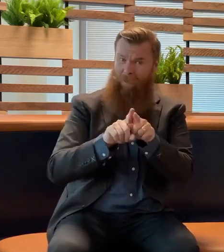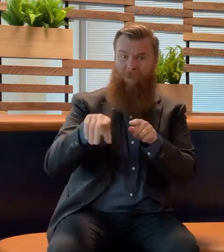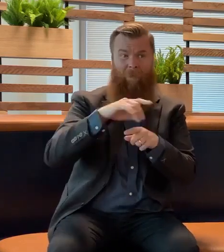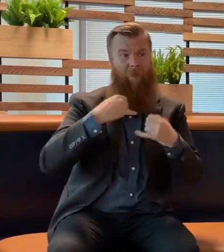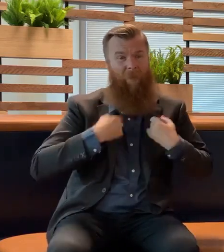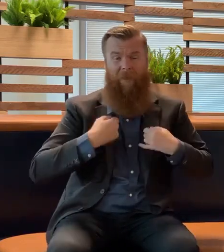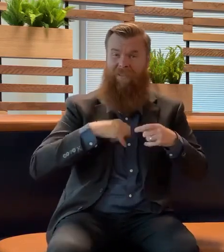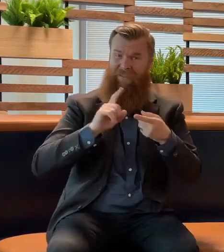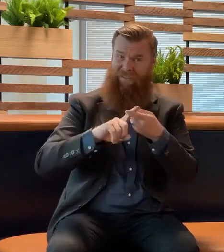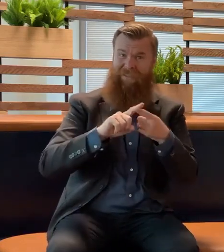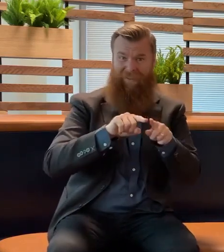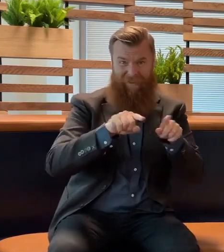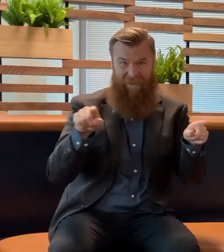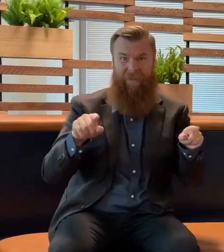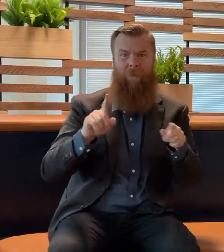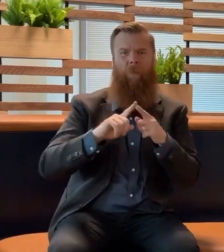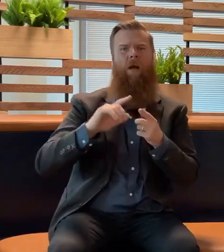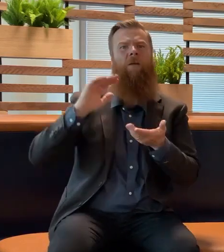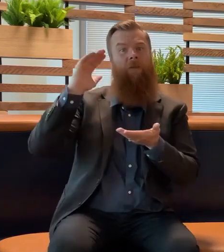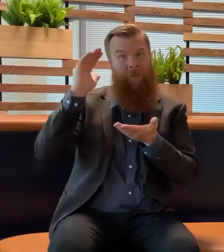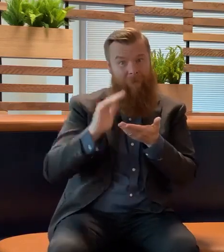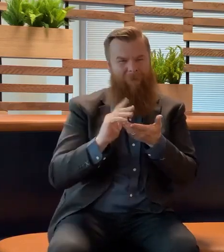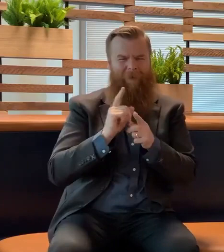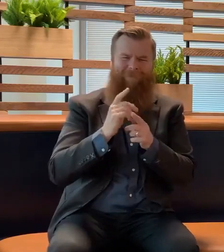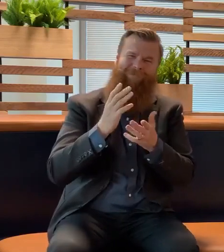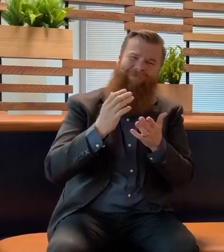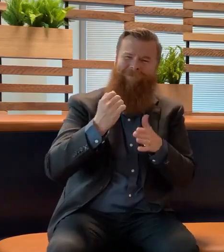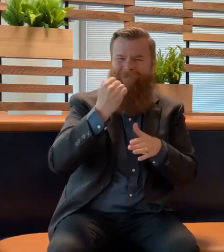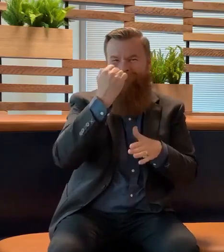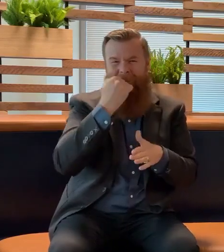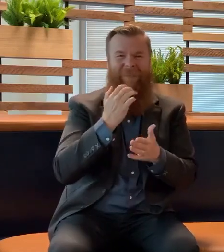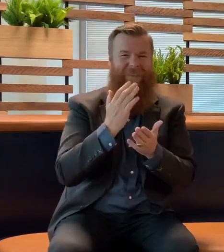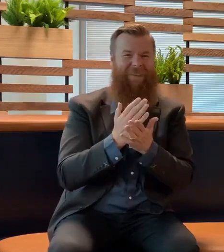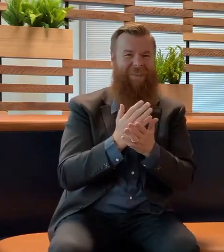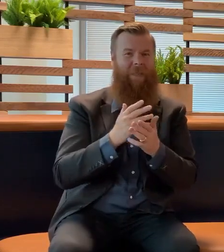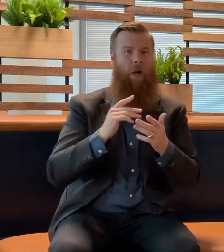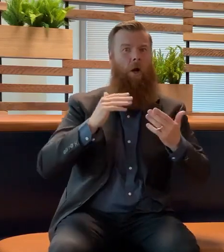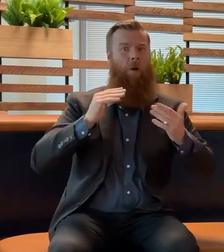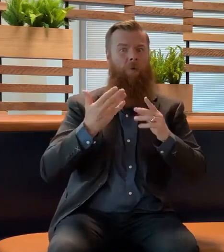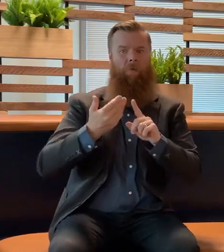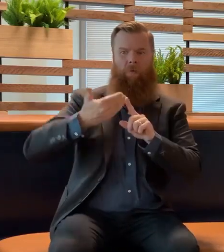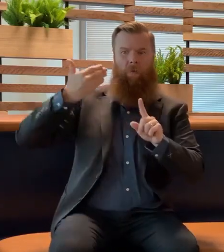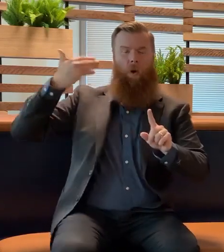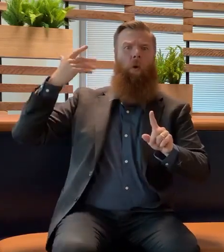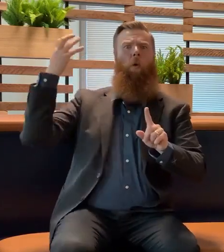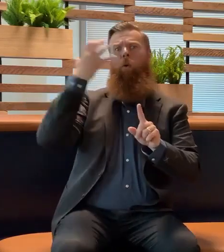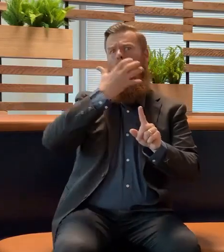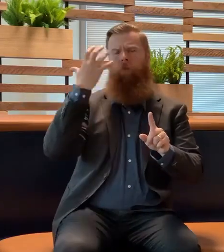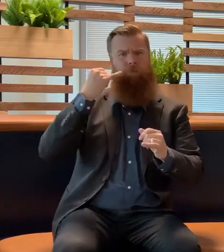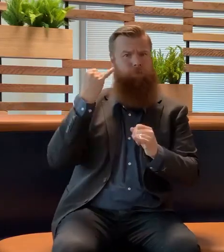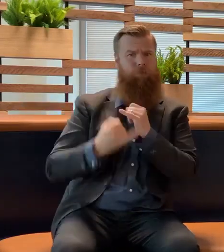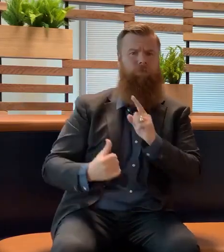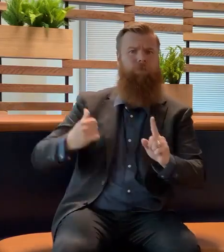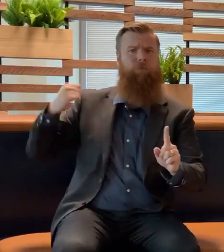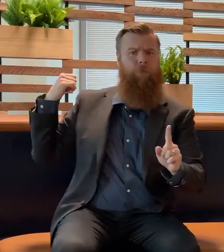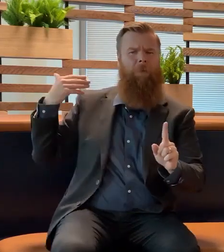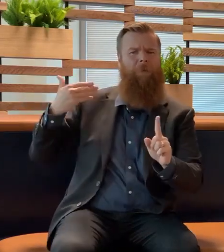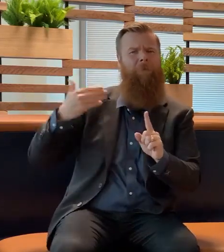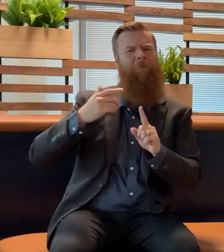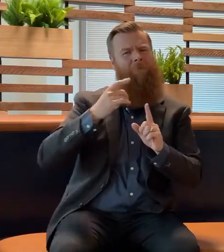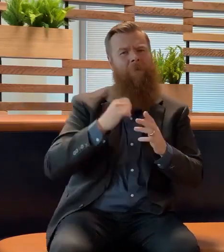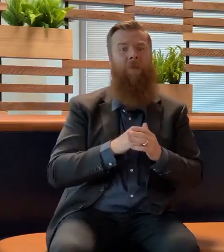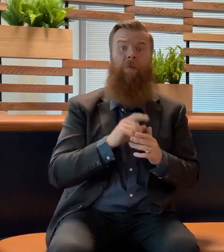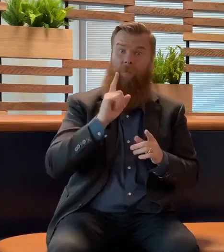to be milder than previous versions of the virus. But I'd be very cautious about that. We only have a small